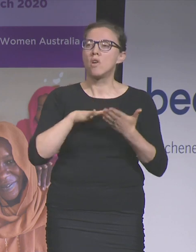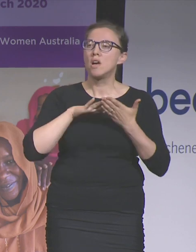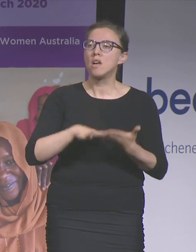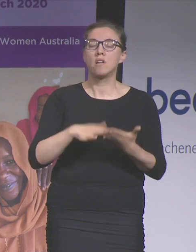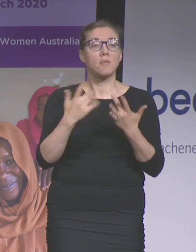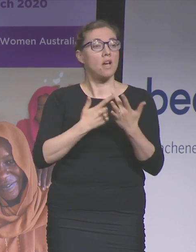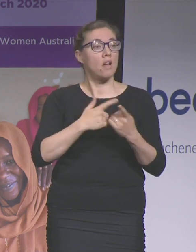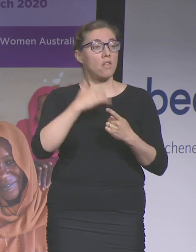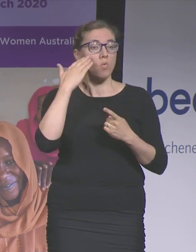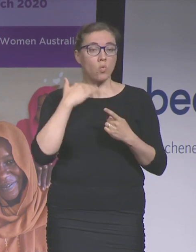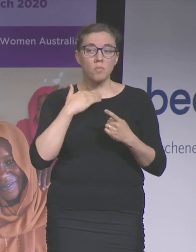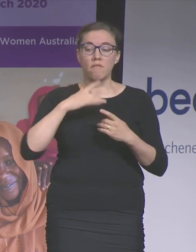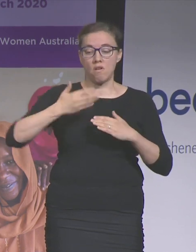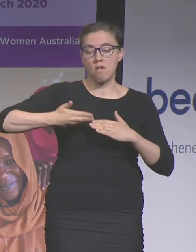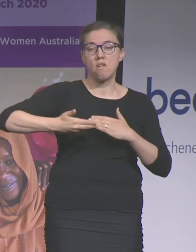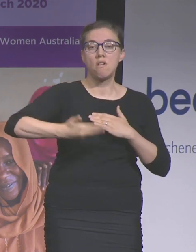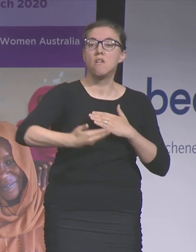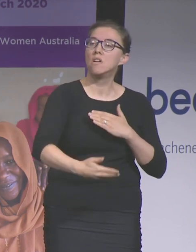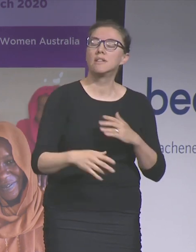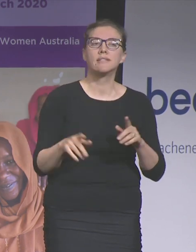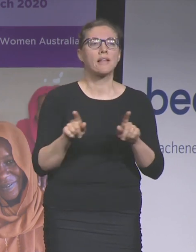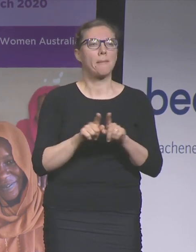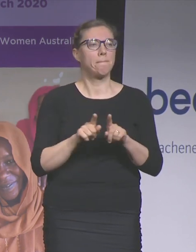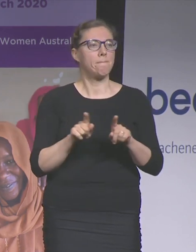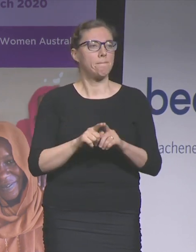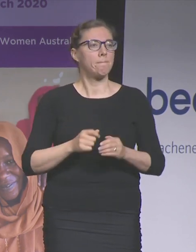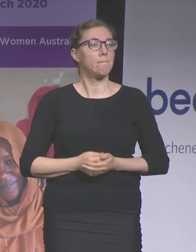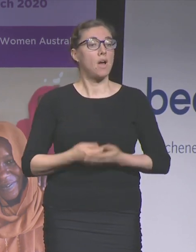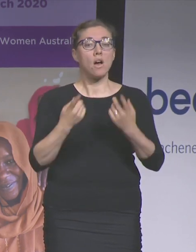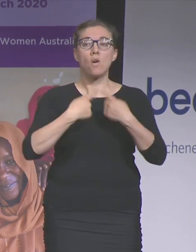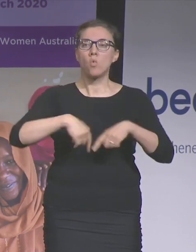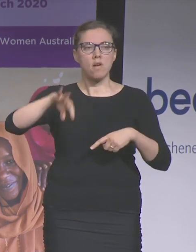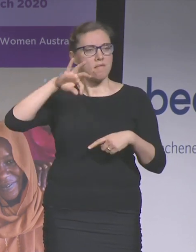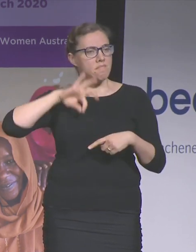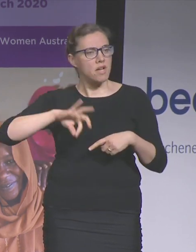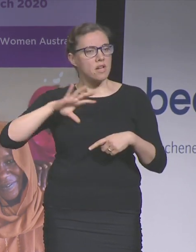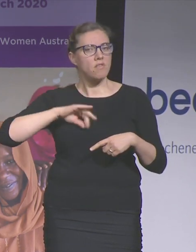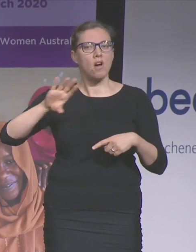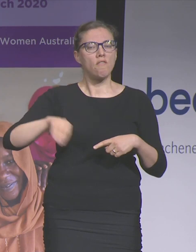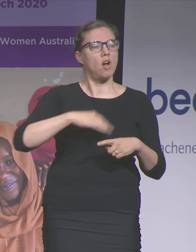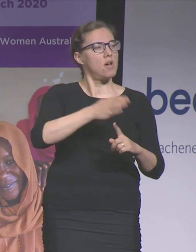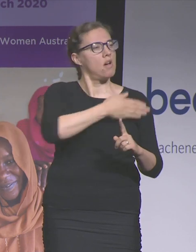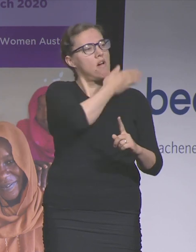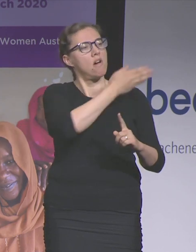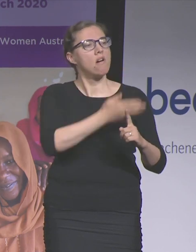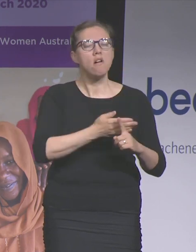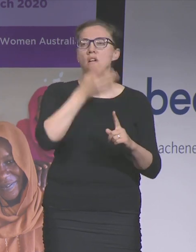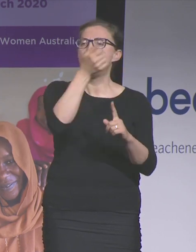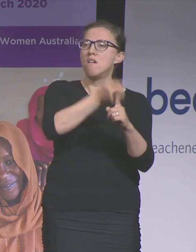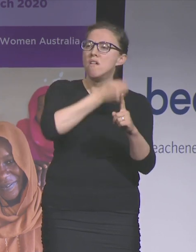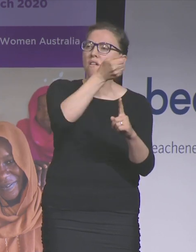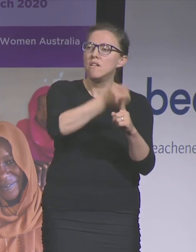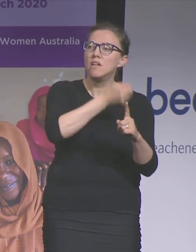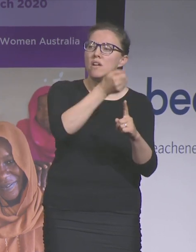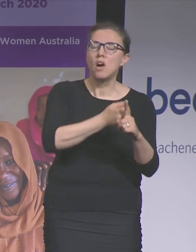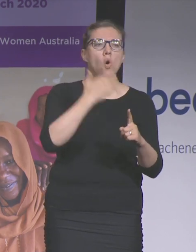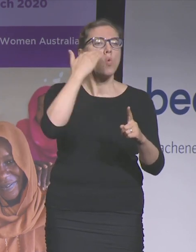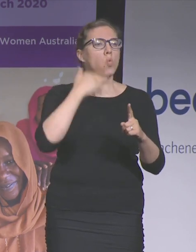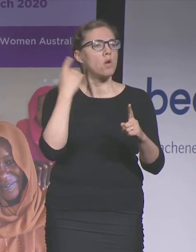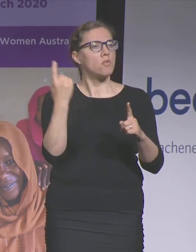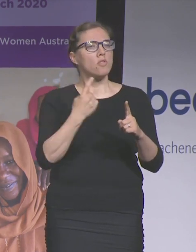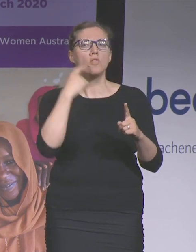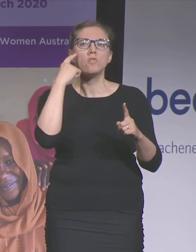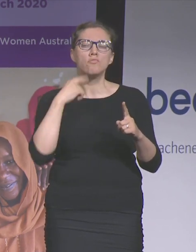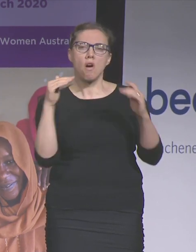generation because just as we are the beneficiaries of the courageous persistent women who came before us fighting for